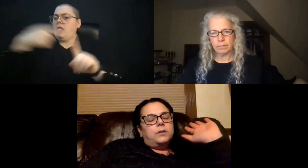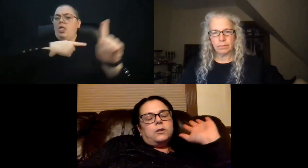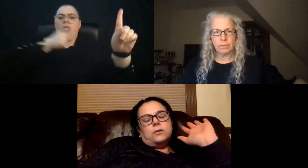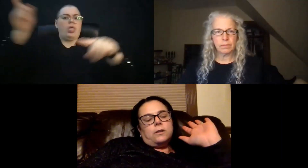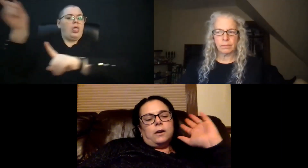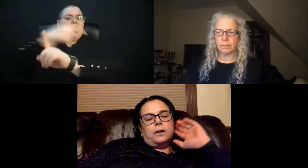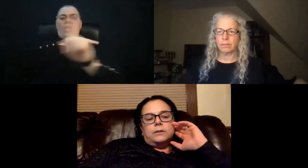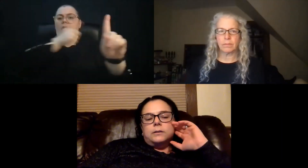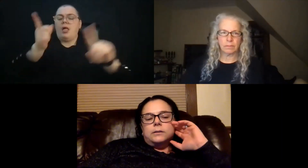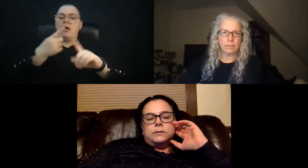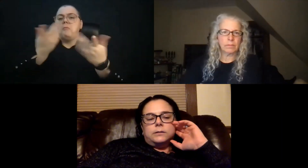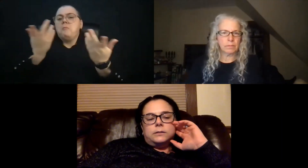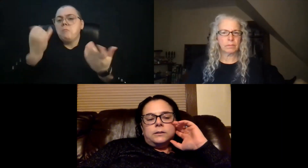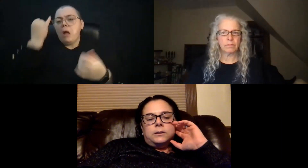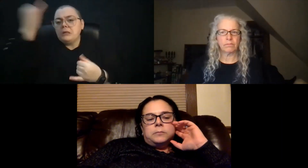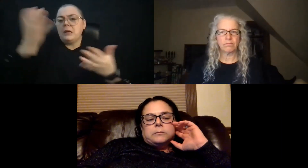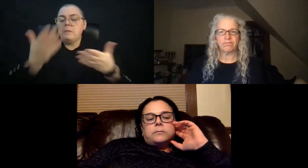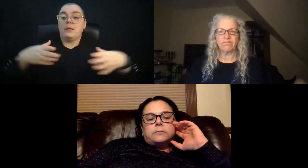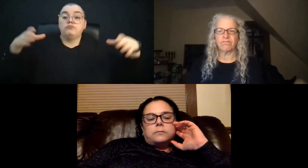It's just a thought.